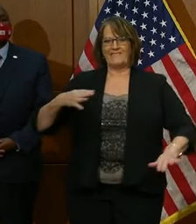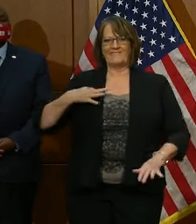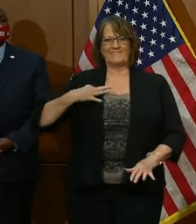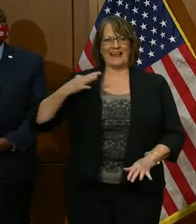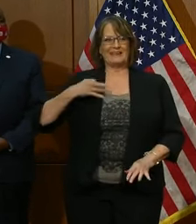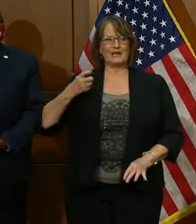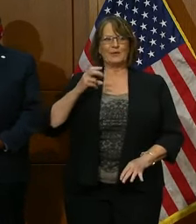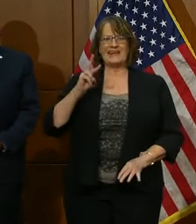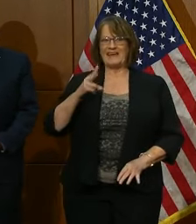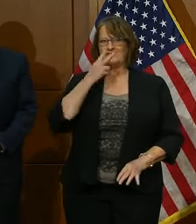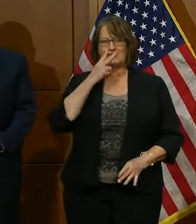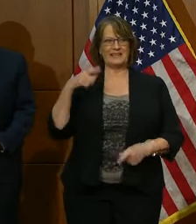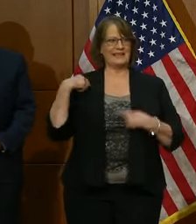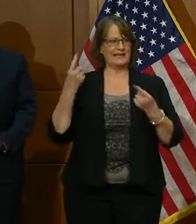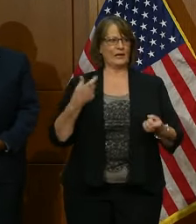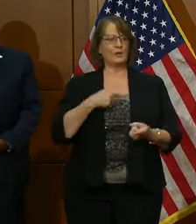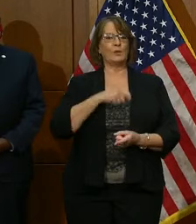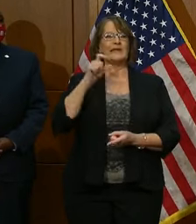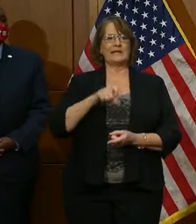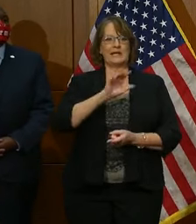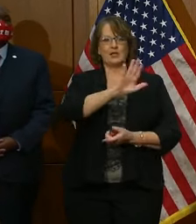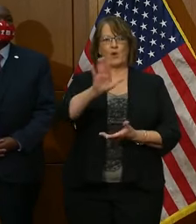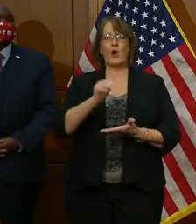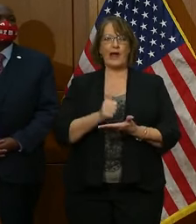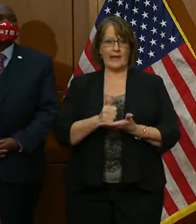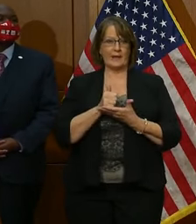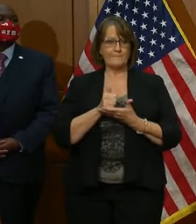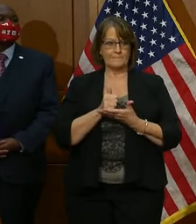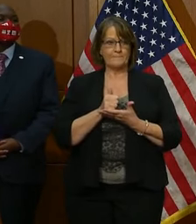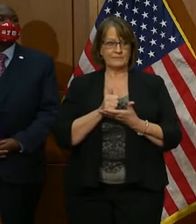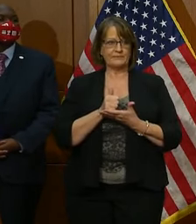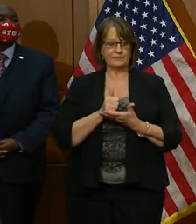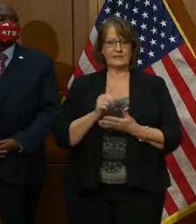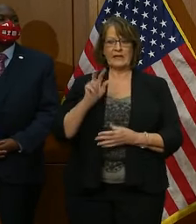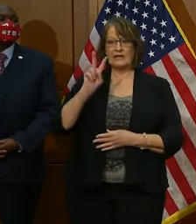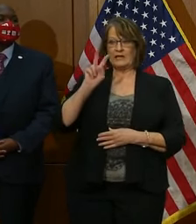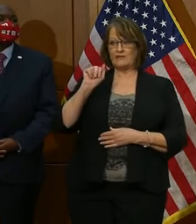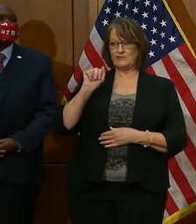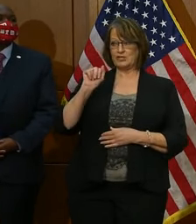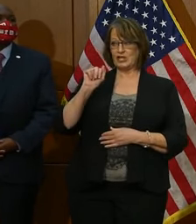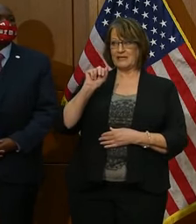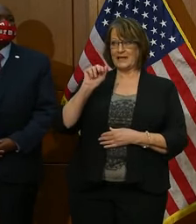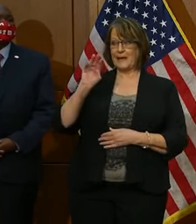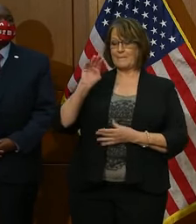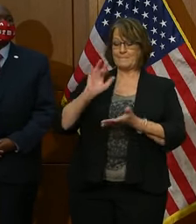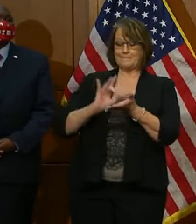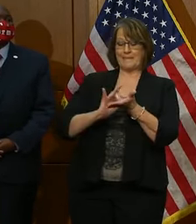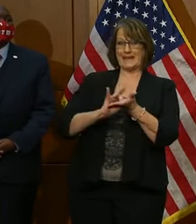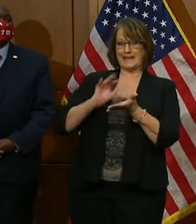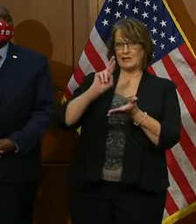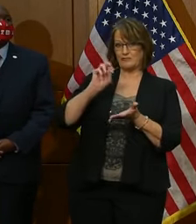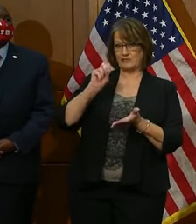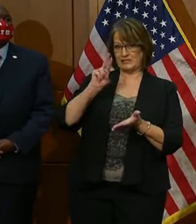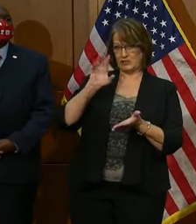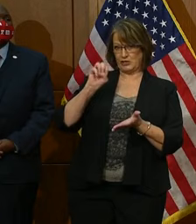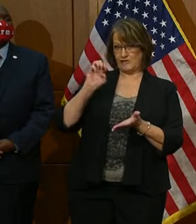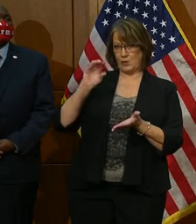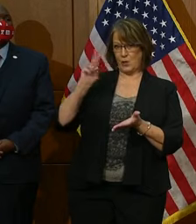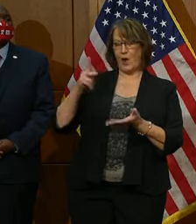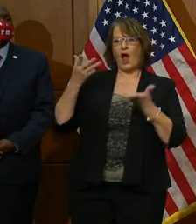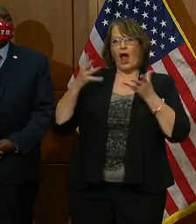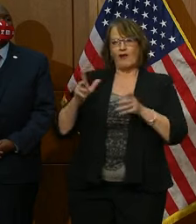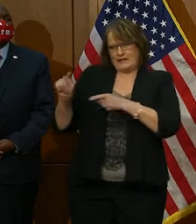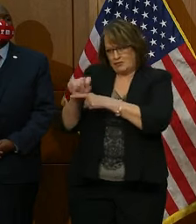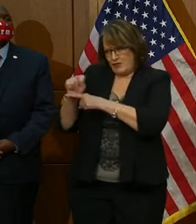we need you to help. The Virginia Medical Reserve Corps is already training new volunteer vaccin